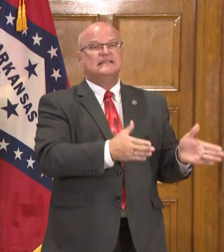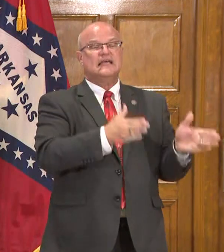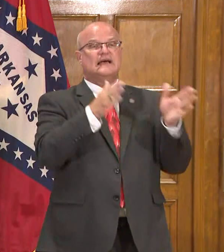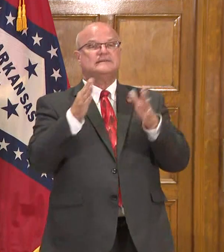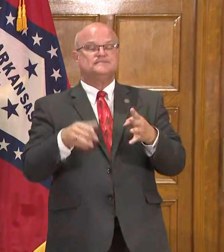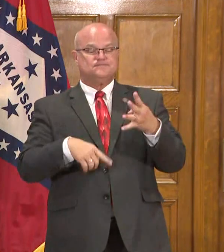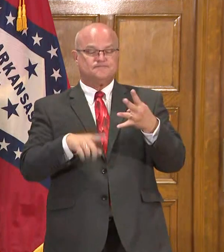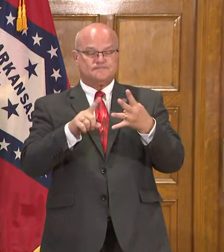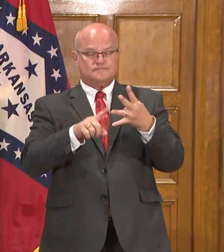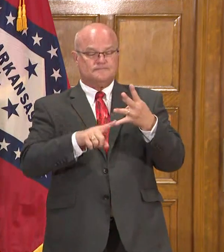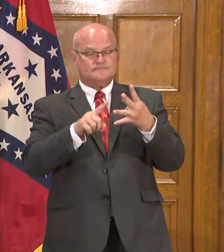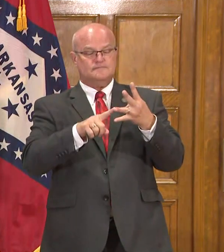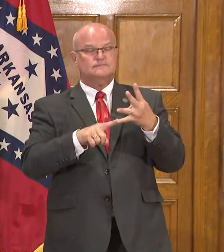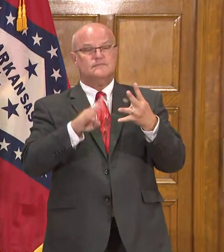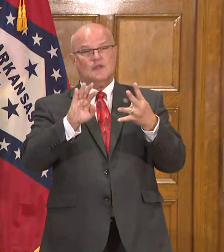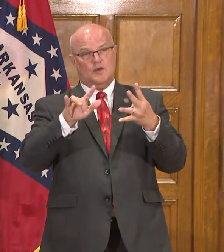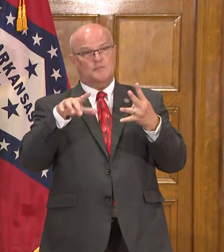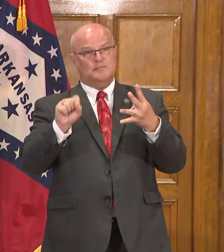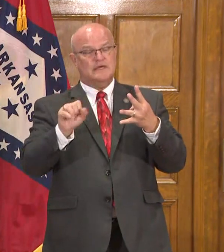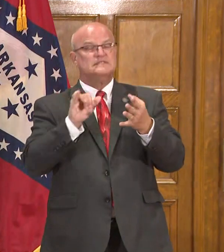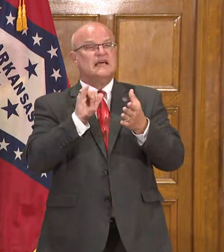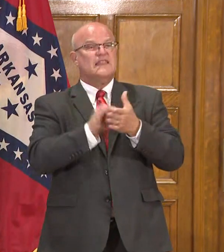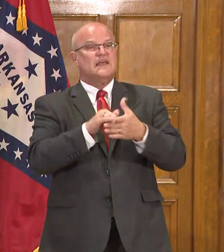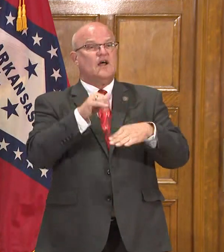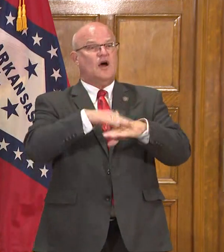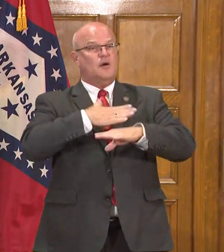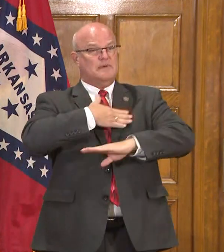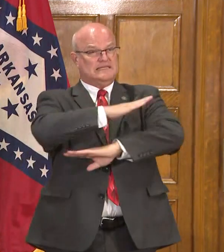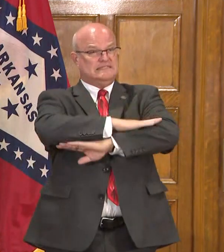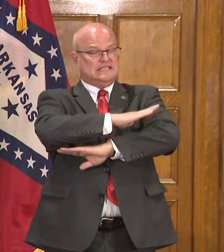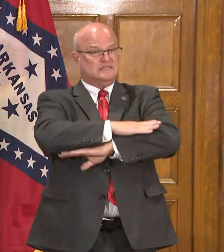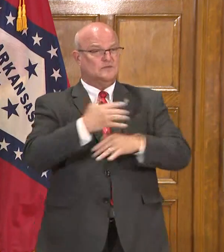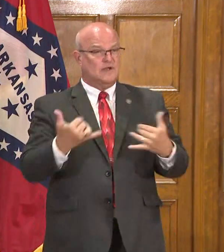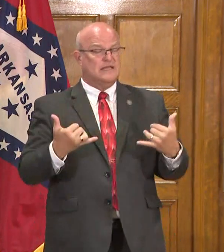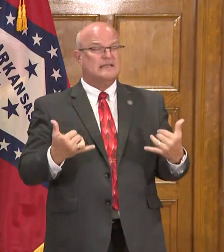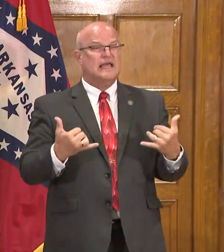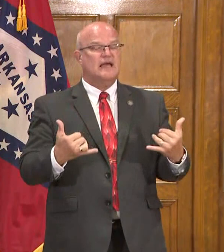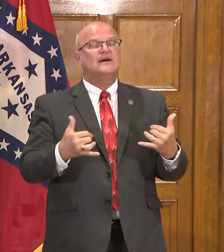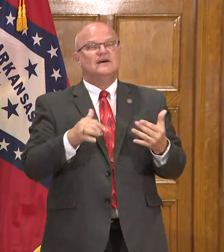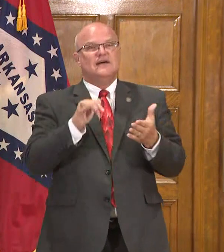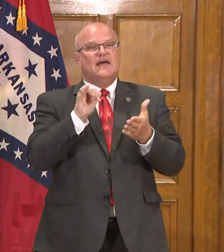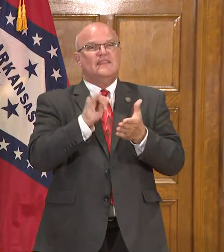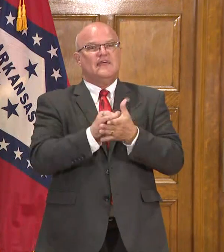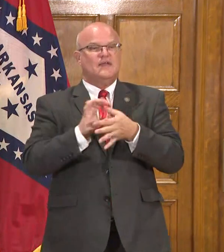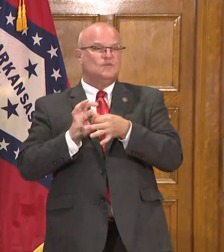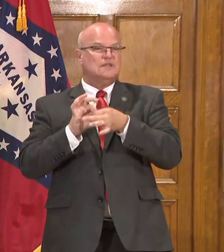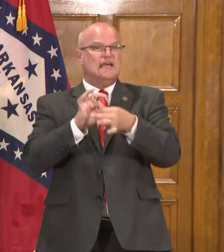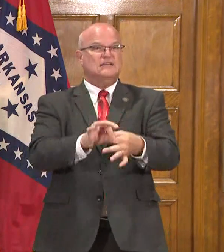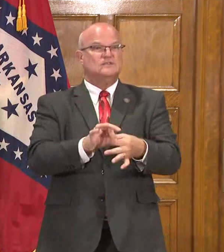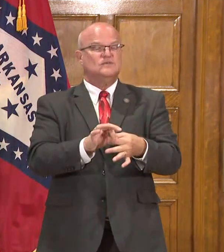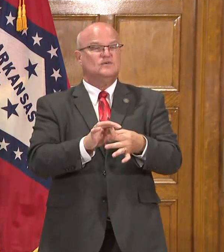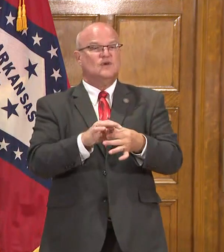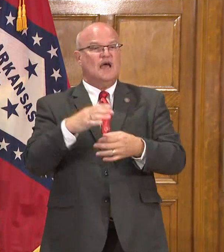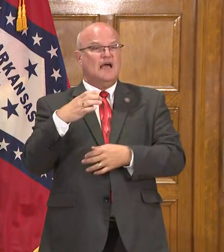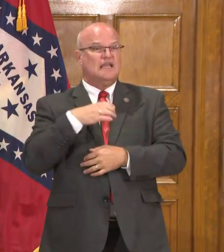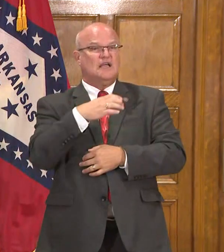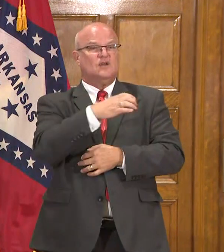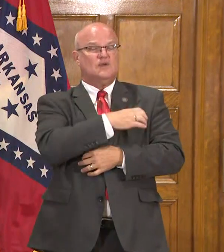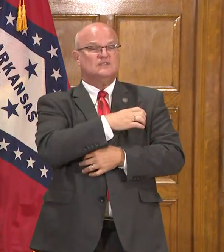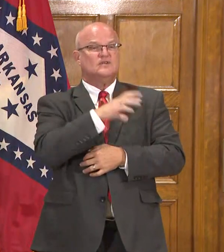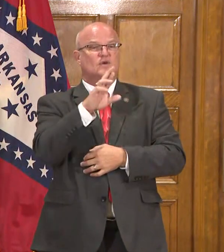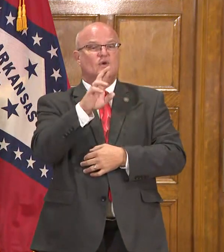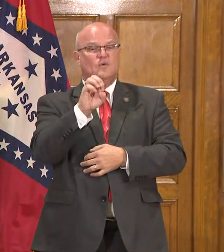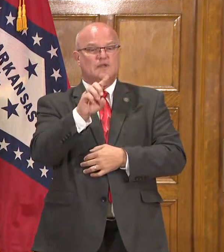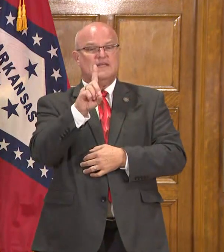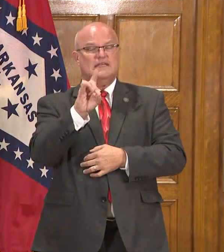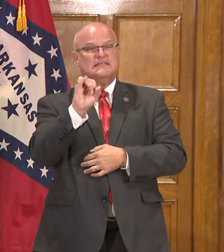address the two other bills that are on my desk, which relate to the congressional redistricting.